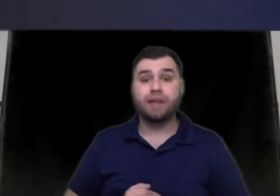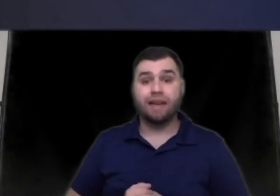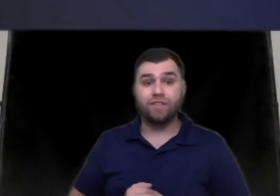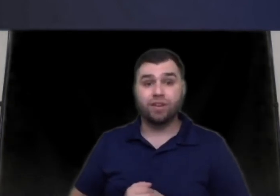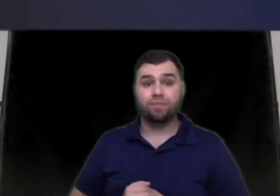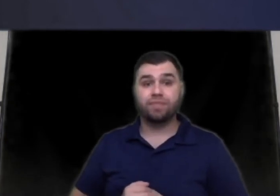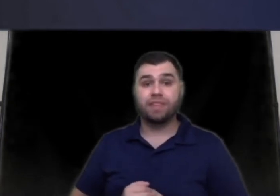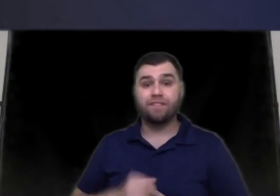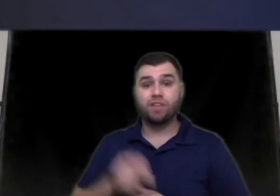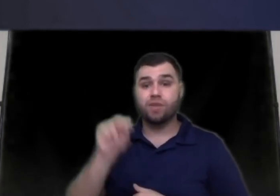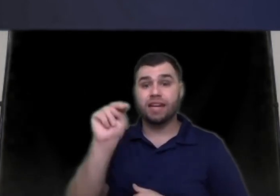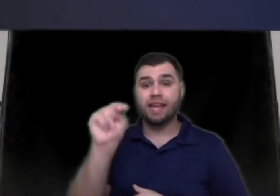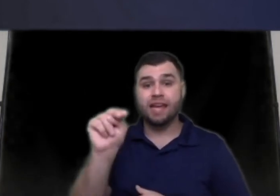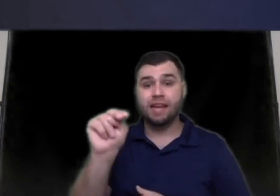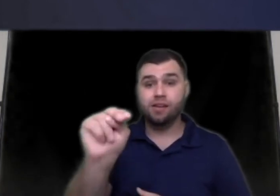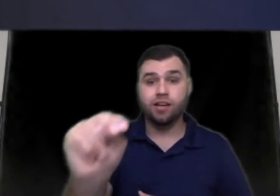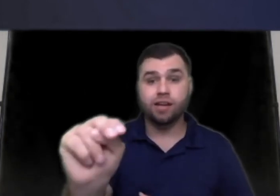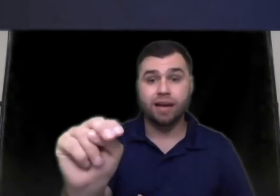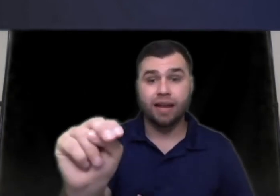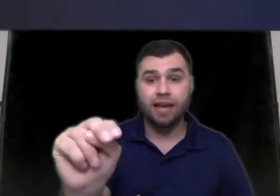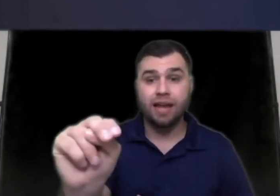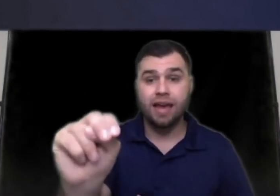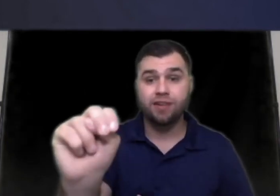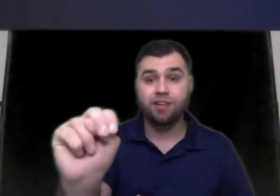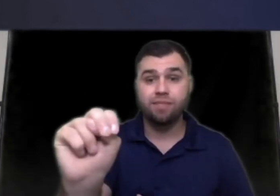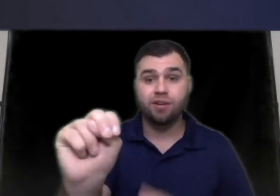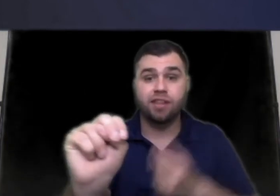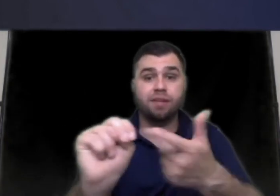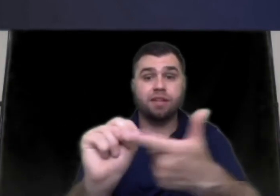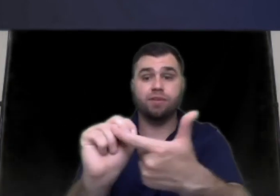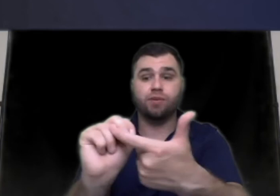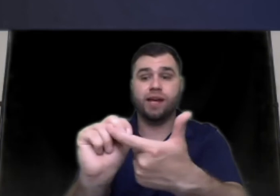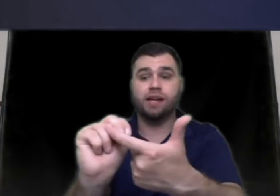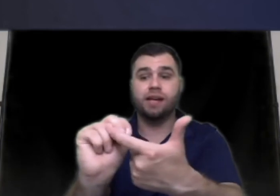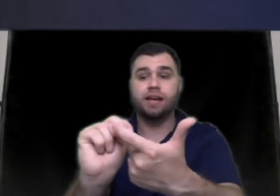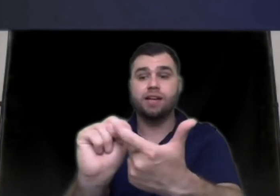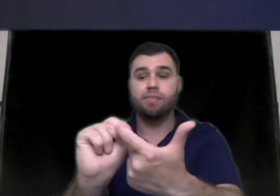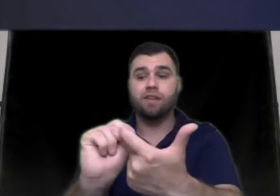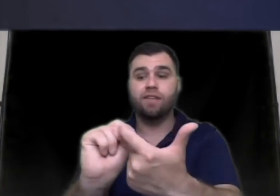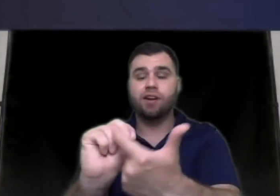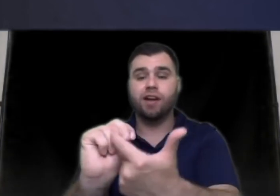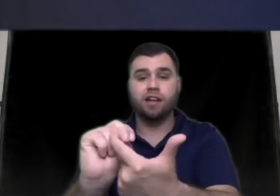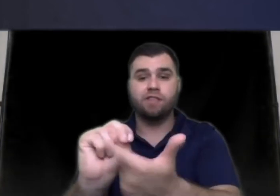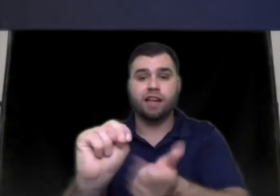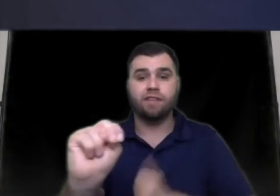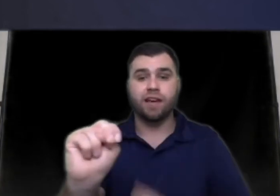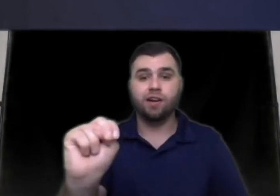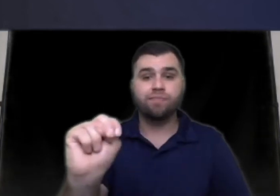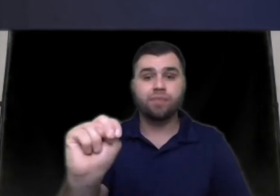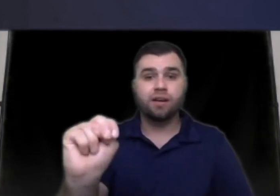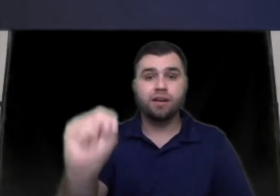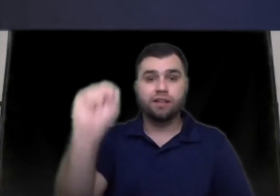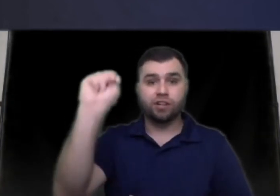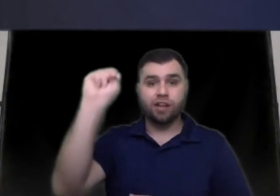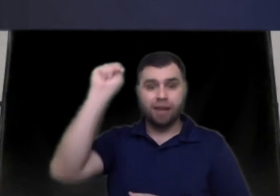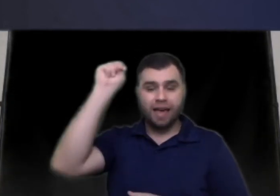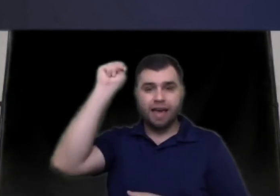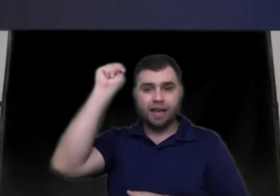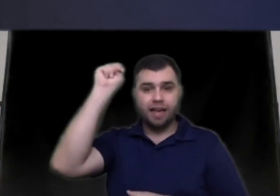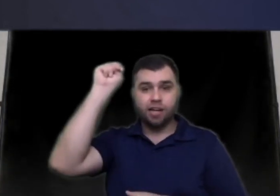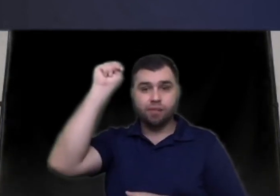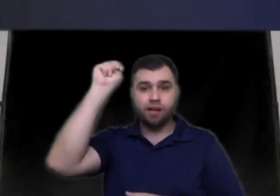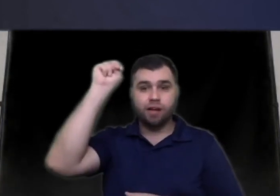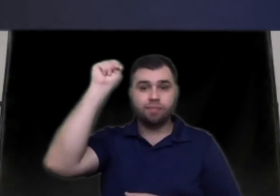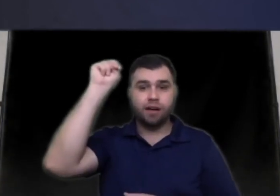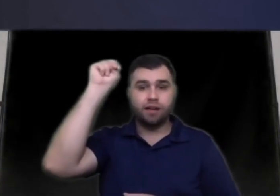do next to you next to you with an N so you're going to make an N hand shape your thumb is in between your middle finger and your ring finger of your dominant hand